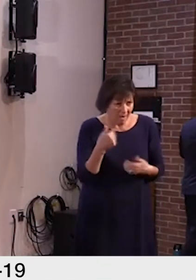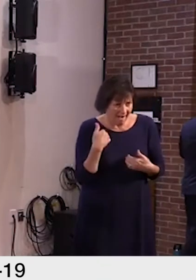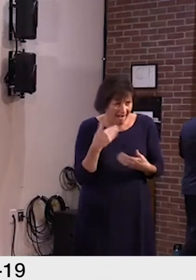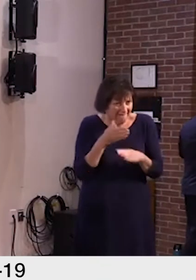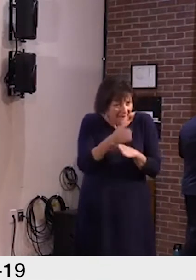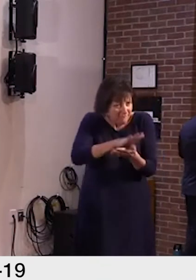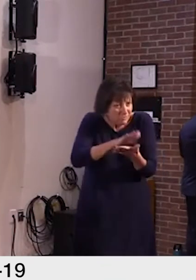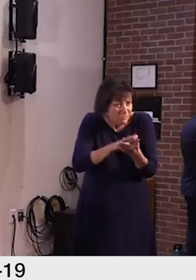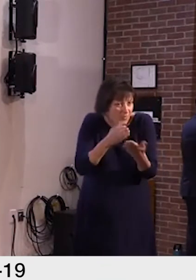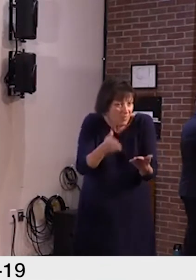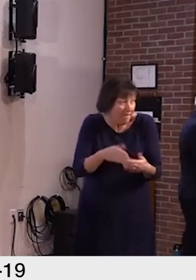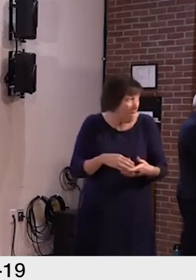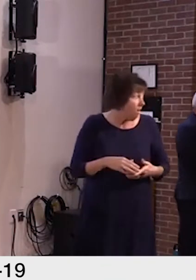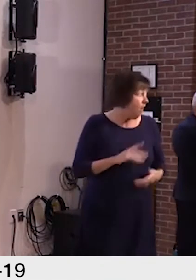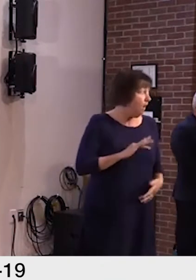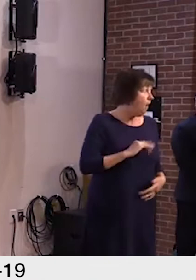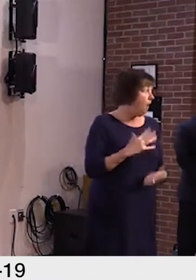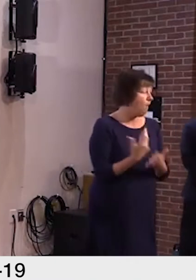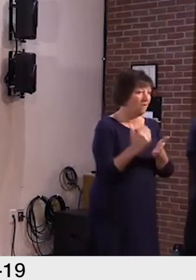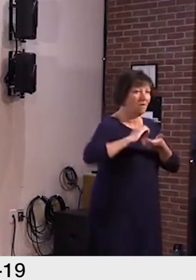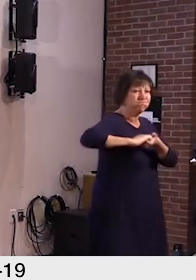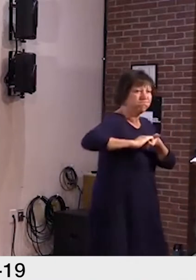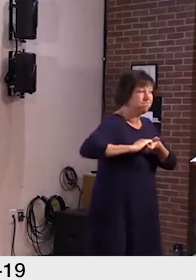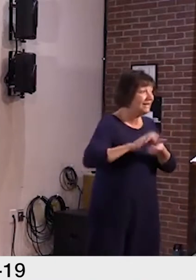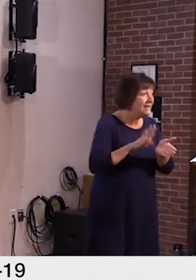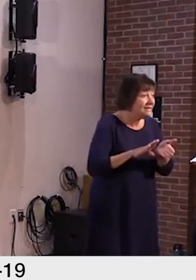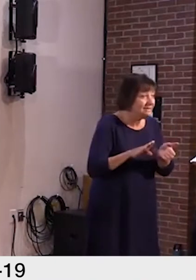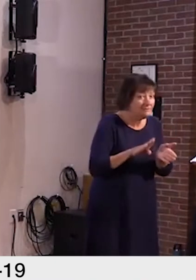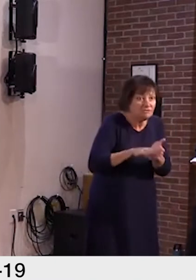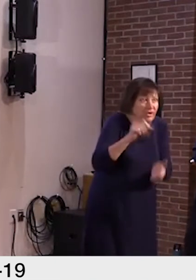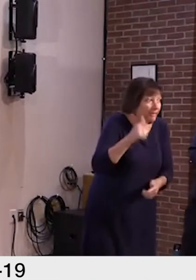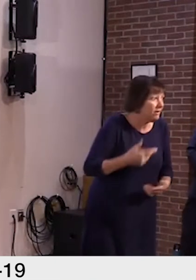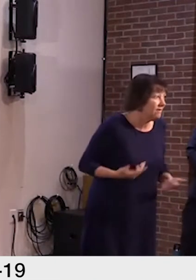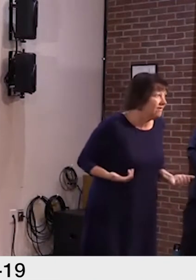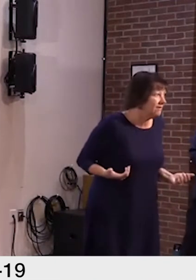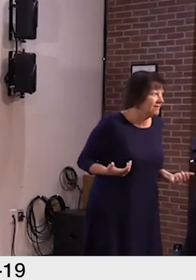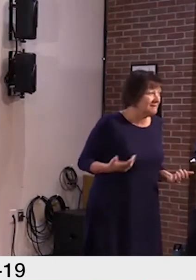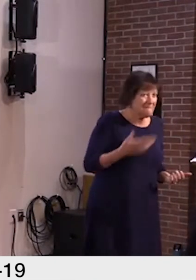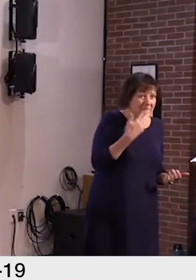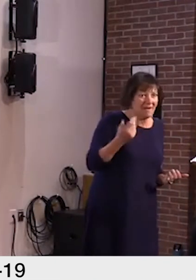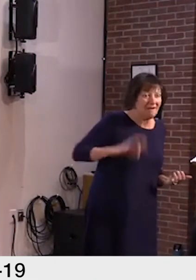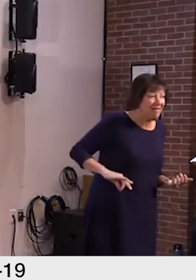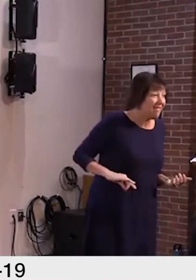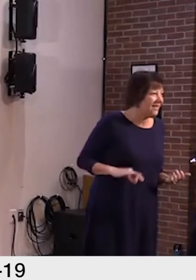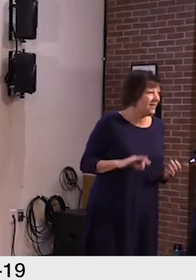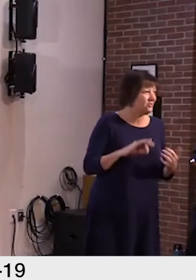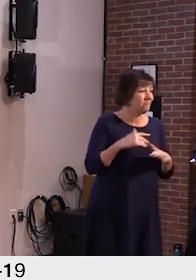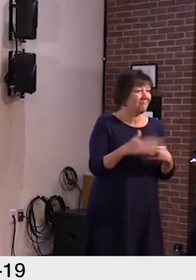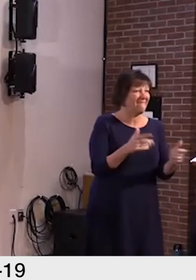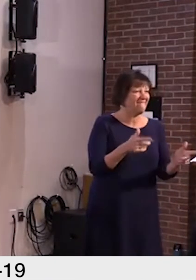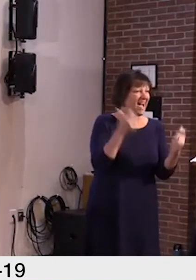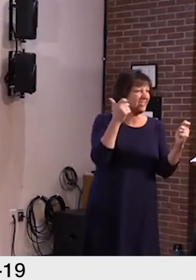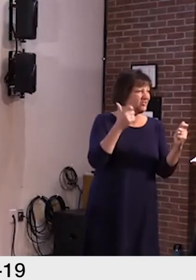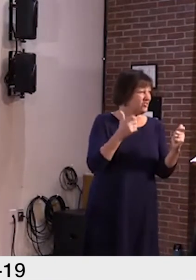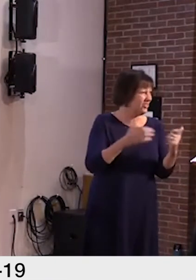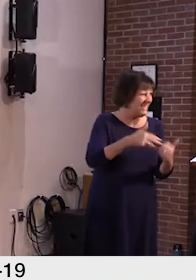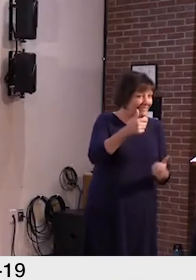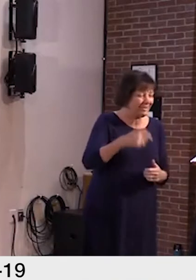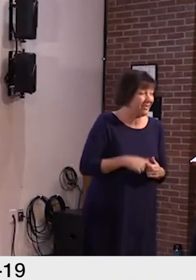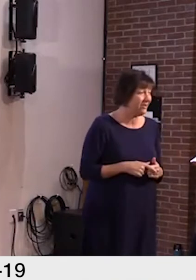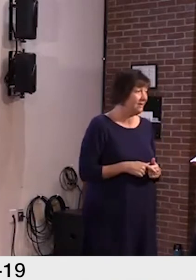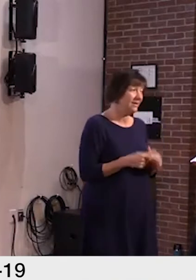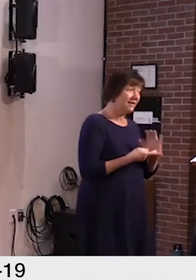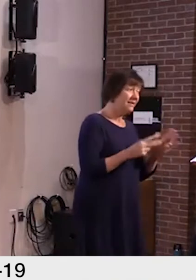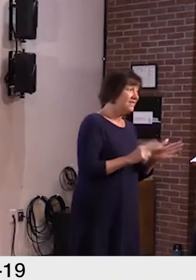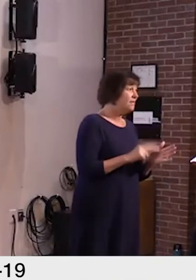it was often easier as well as less expensive to get a school-age hub up and running. These hubs didn't magically